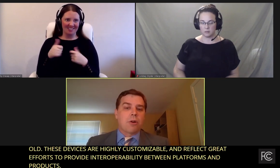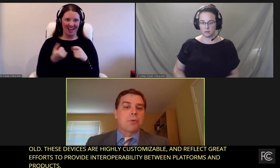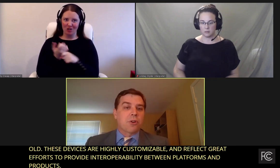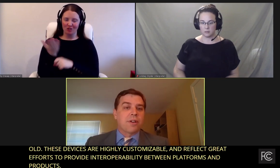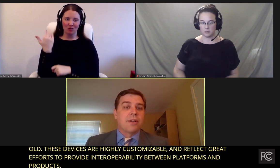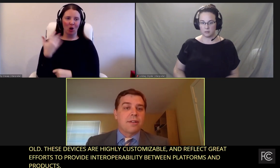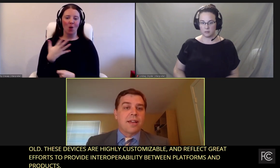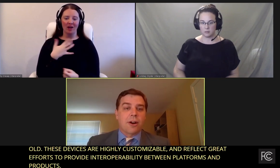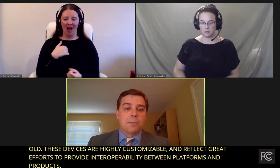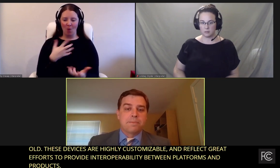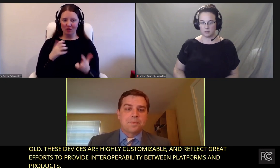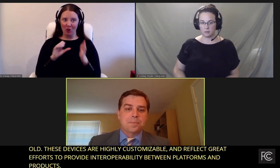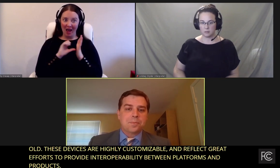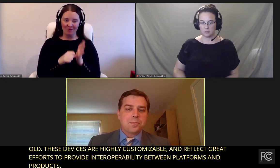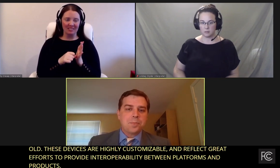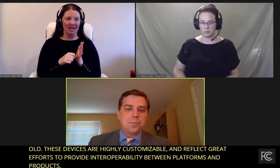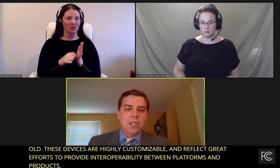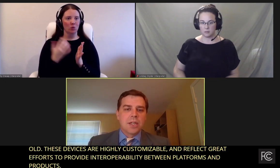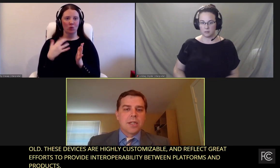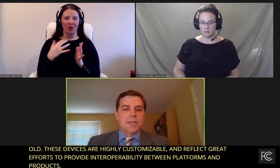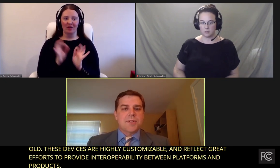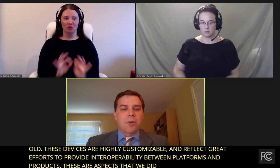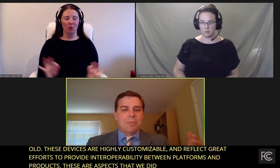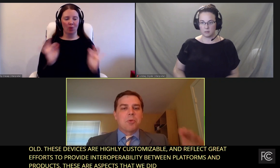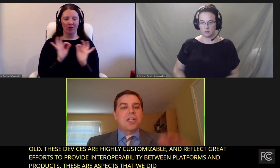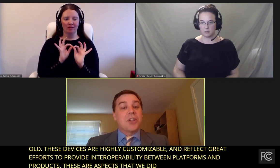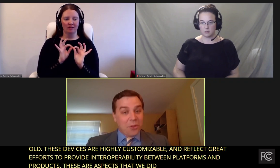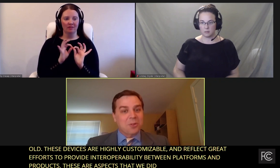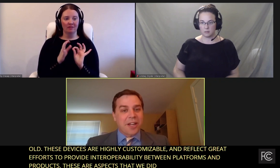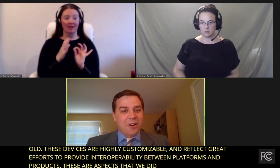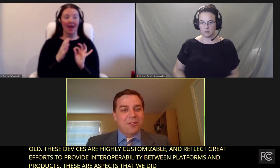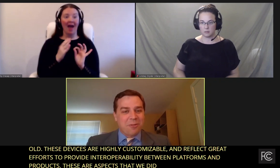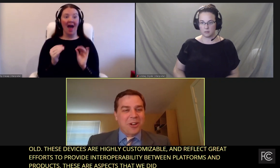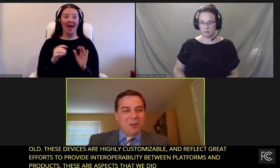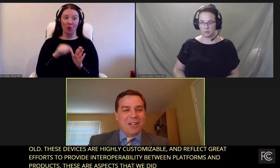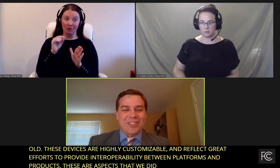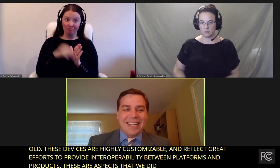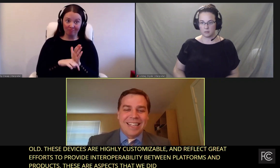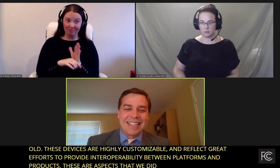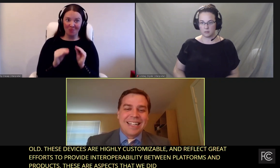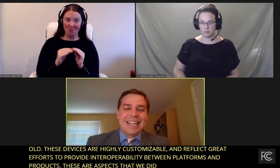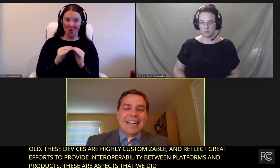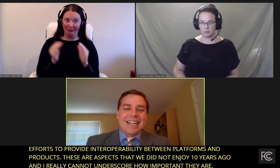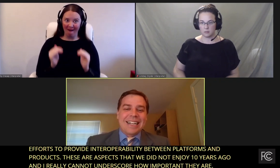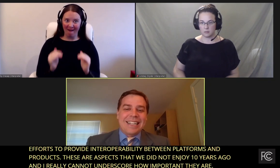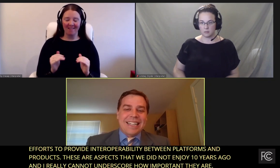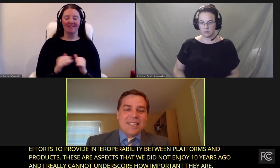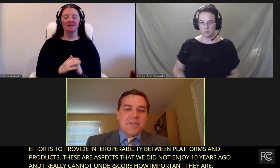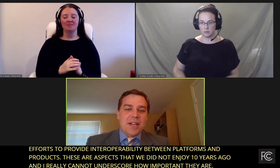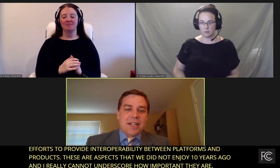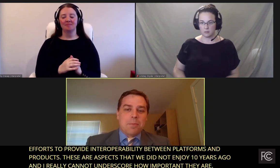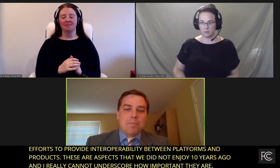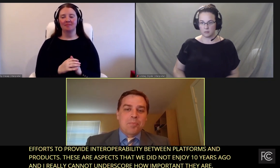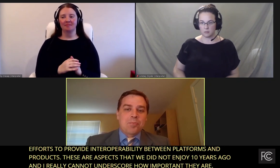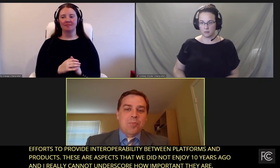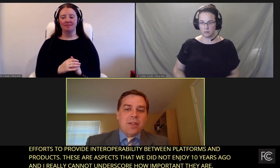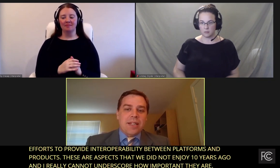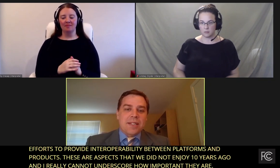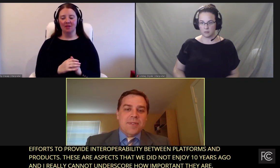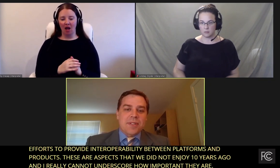how important they are. So moving another layer quickly is